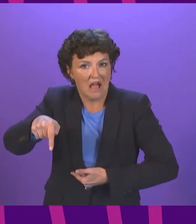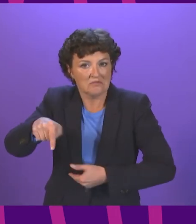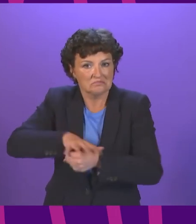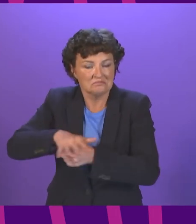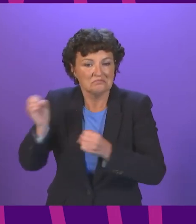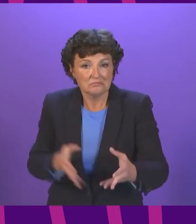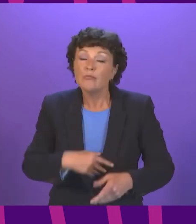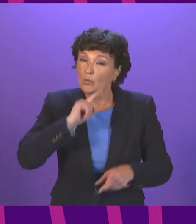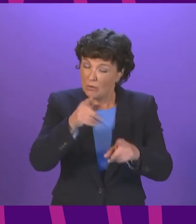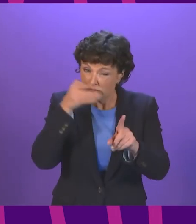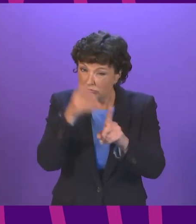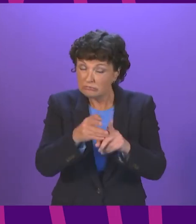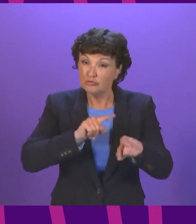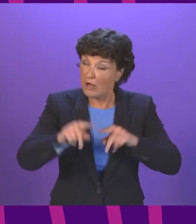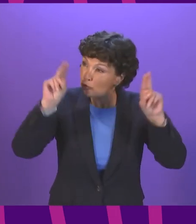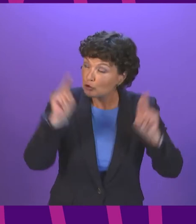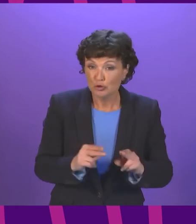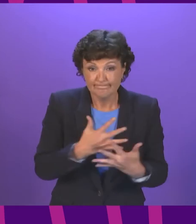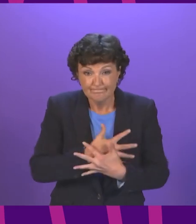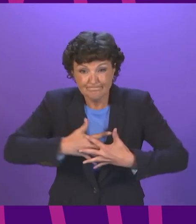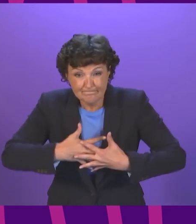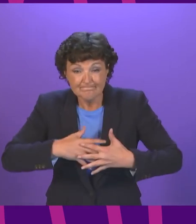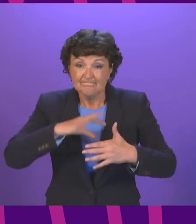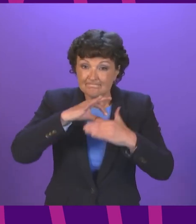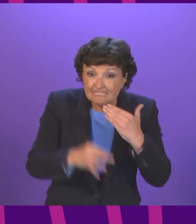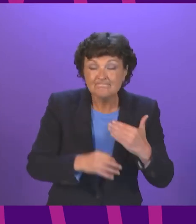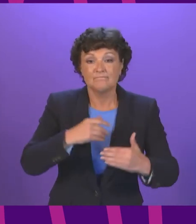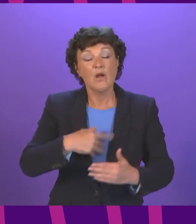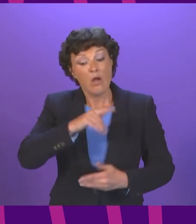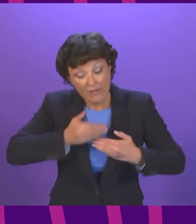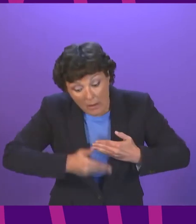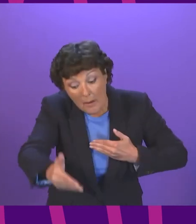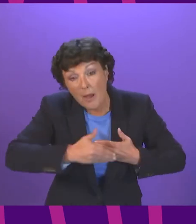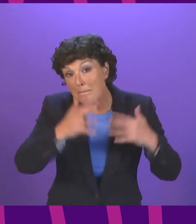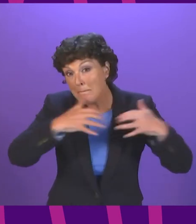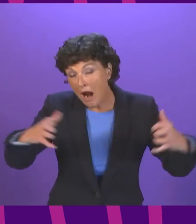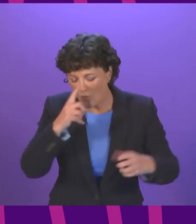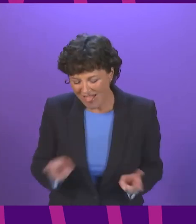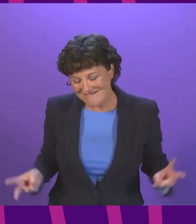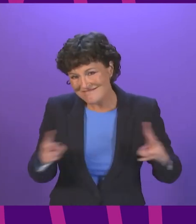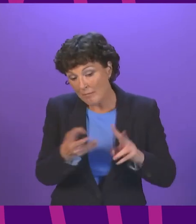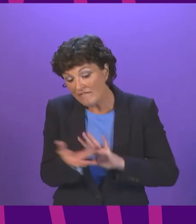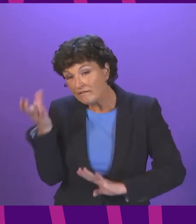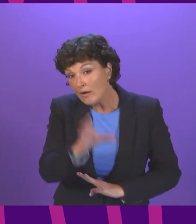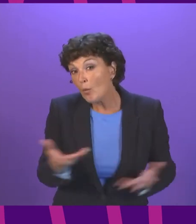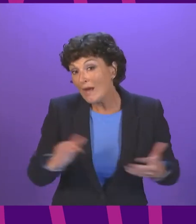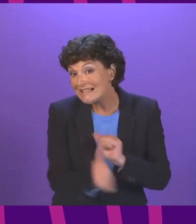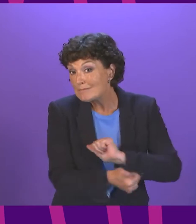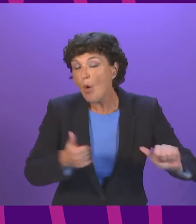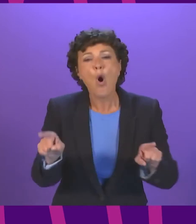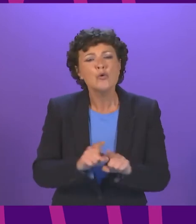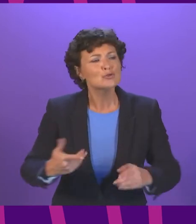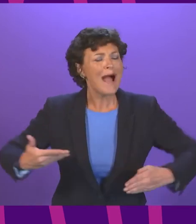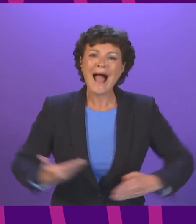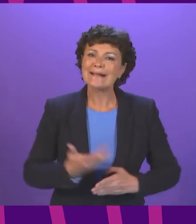and reduce obesity. Over the course of the Parliament, we will double to £100 million in investment in sport and active living.